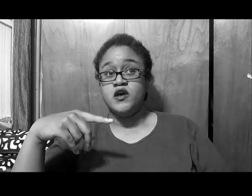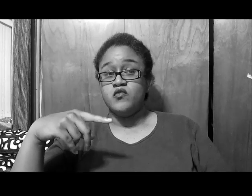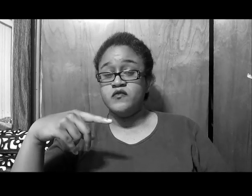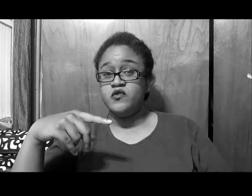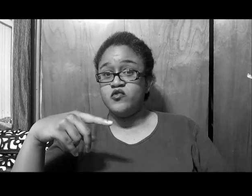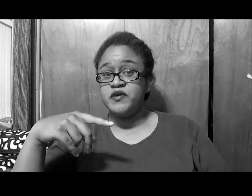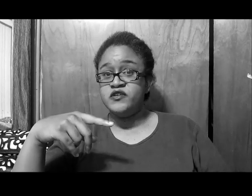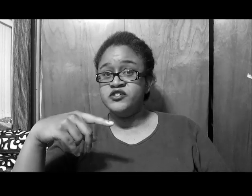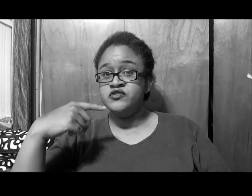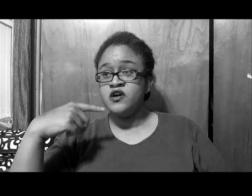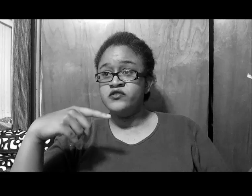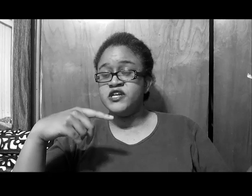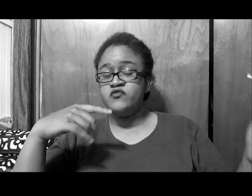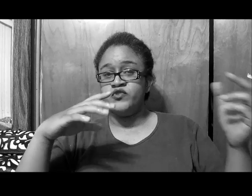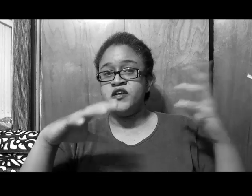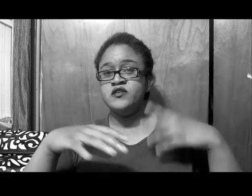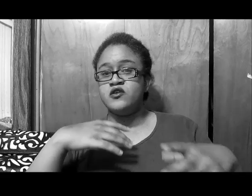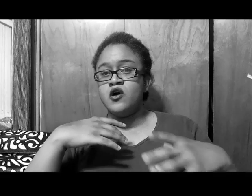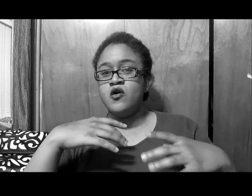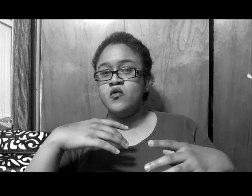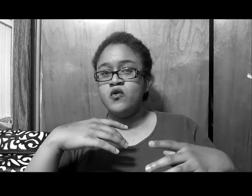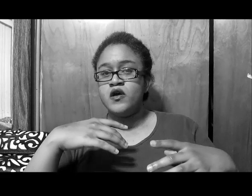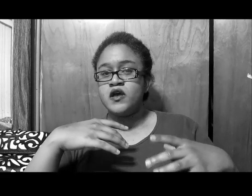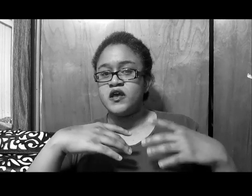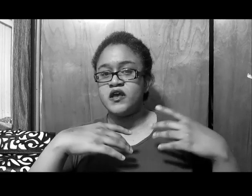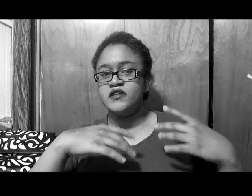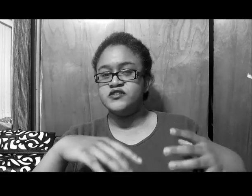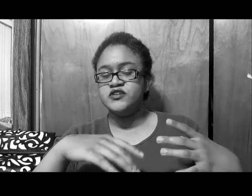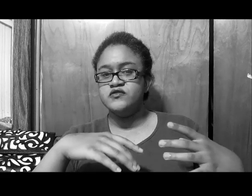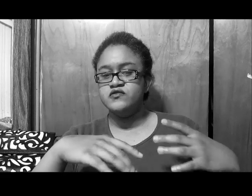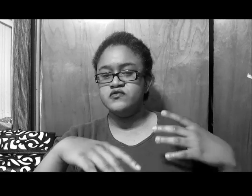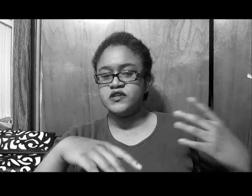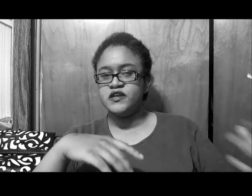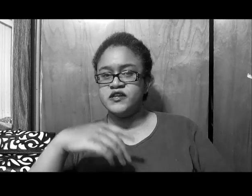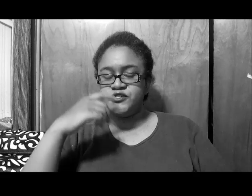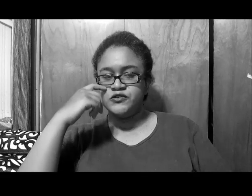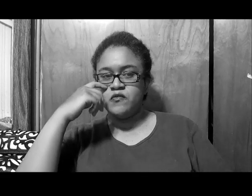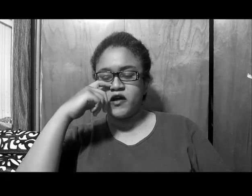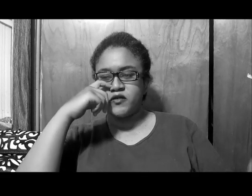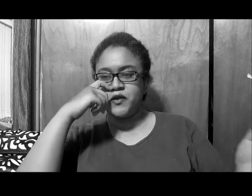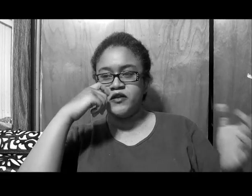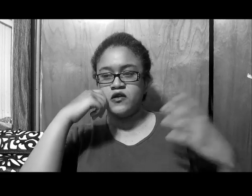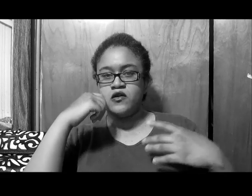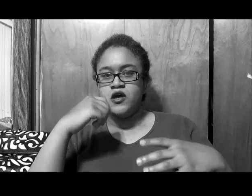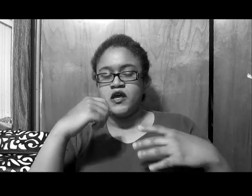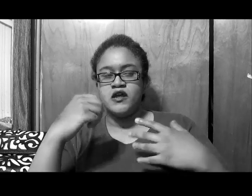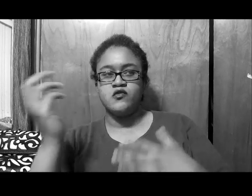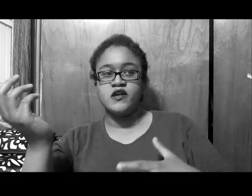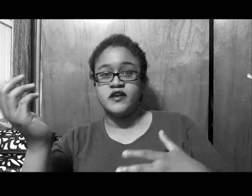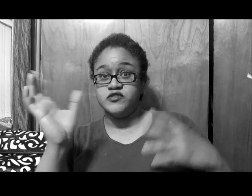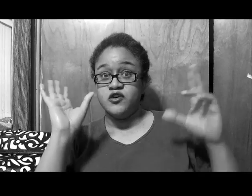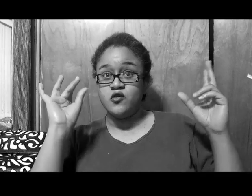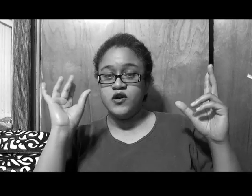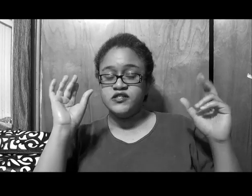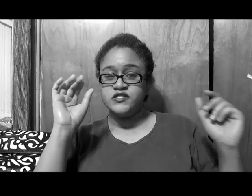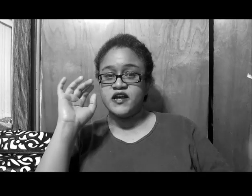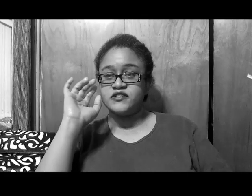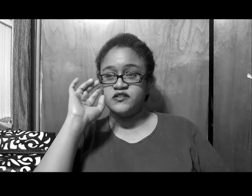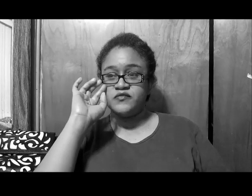with, with, Peter, did you notice, they didn't go, into, the issue about the Peter, and the Greg, there was no questions asked, or nothing,